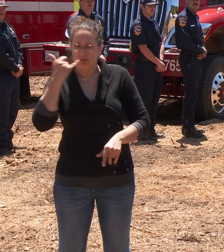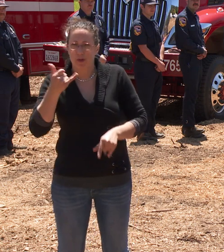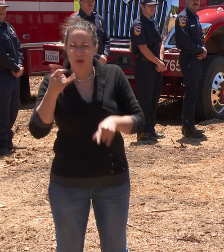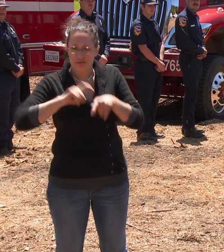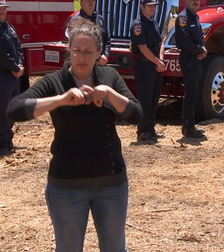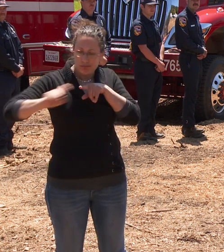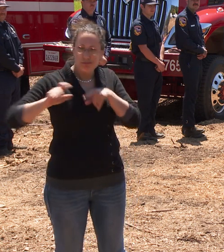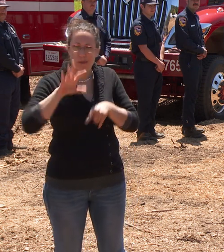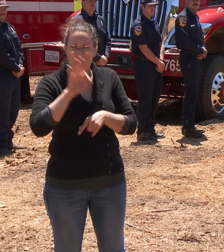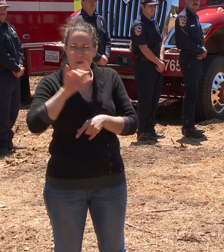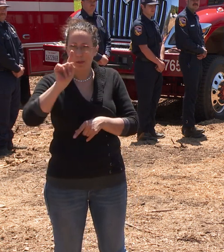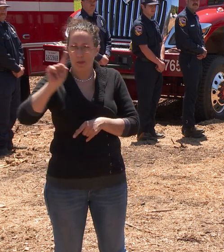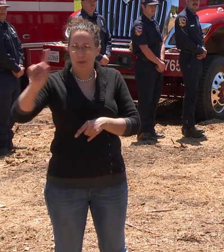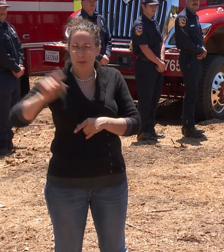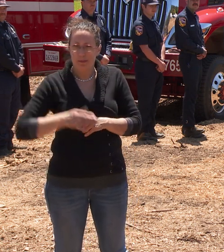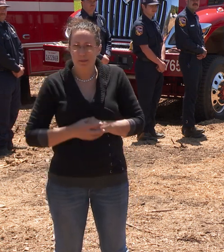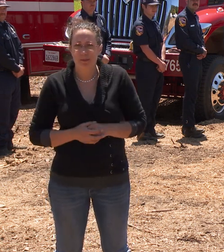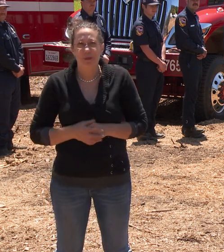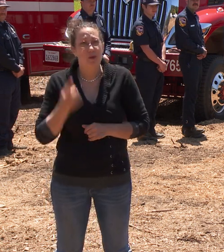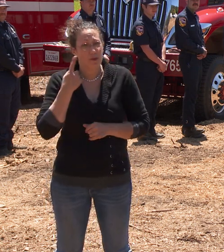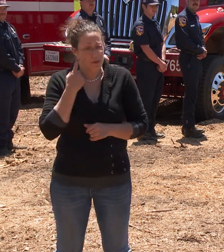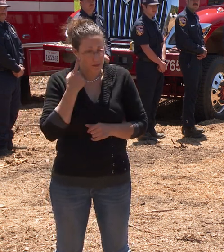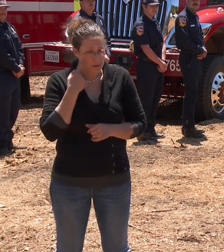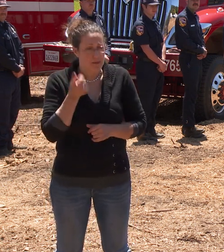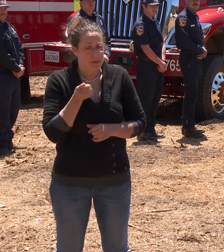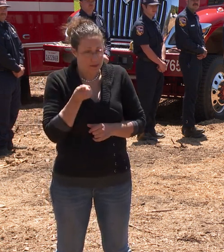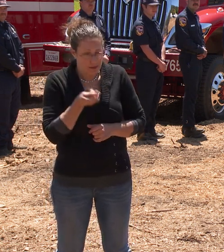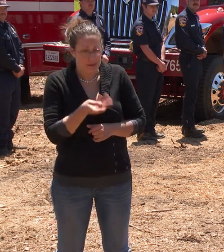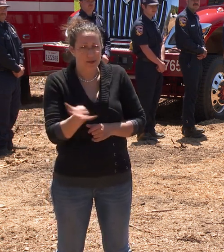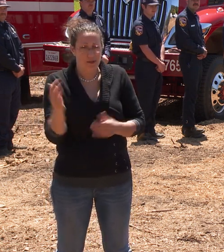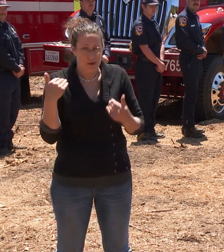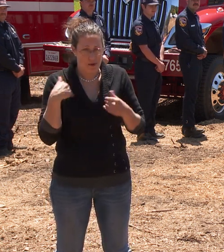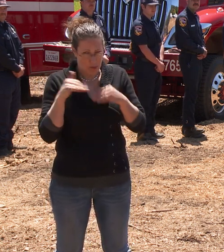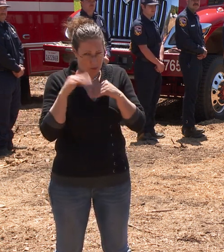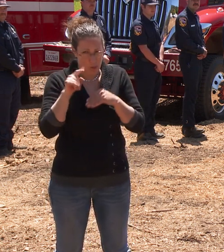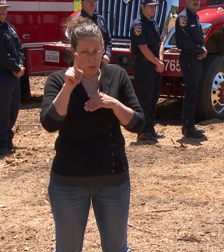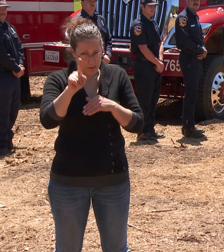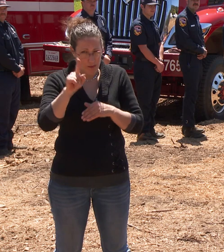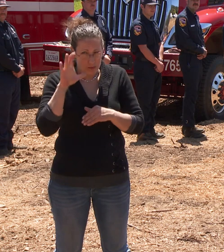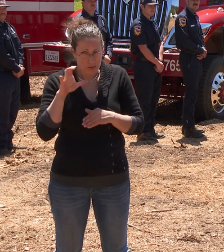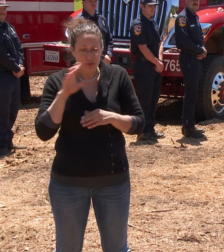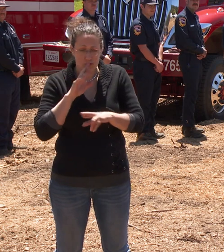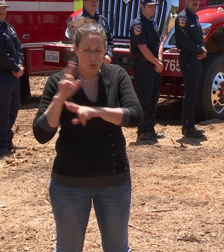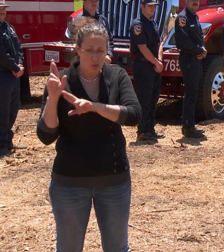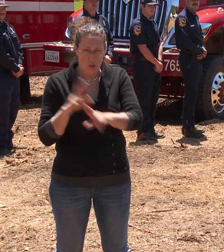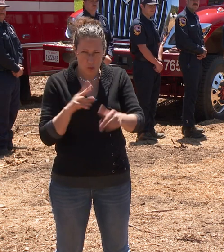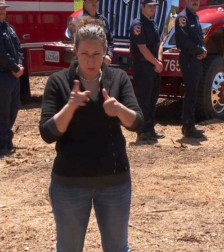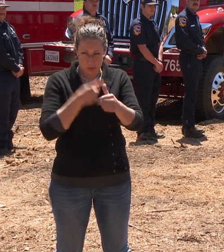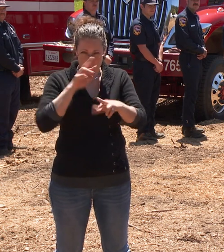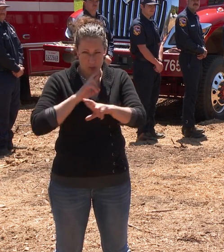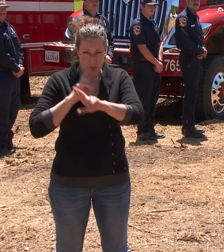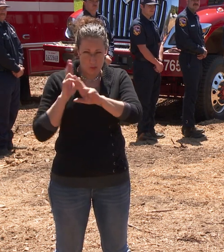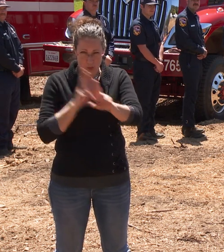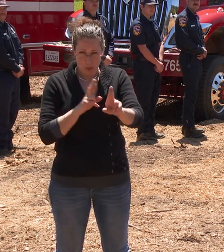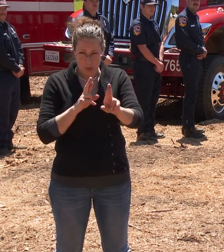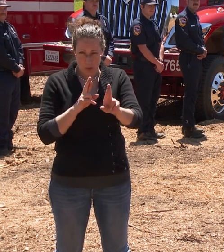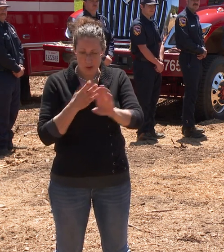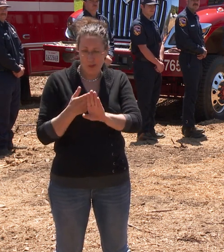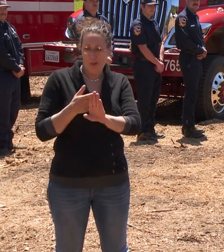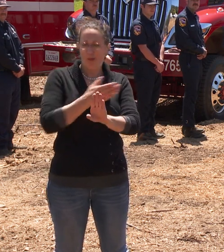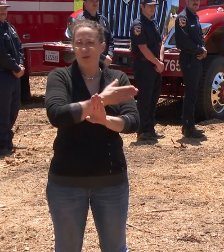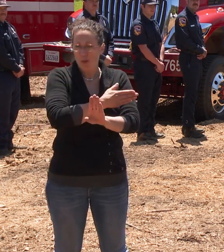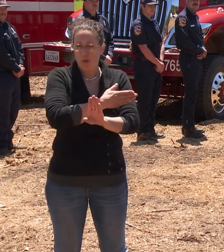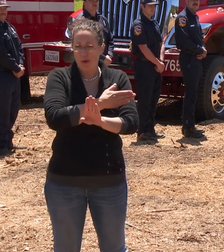In fact, there's been several well over 100 that have reported first reports prior to the first